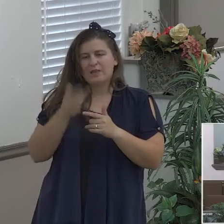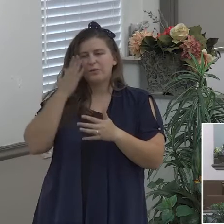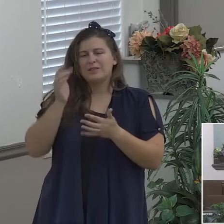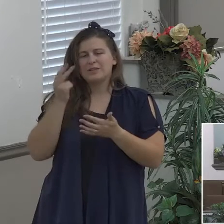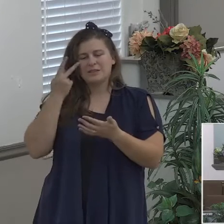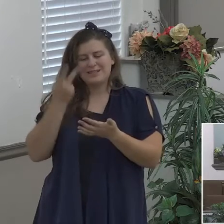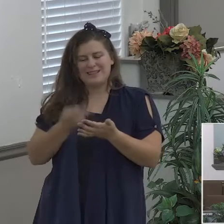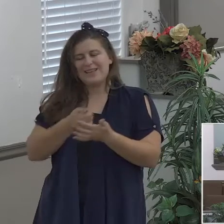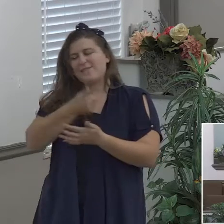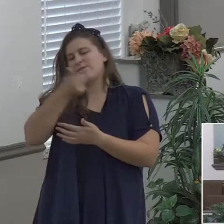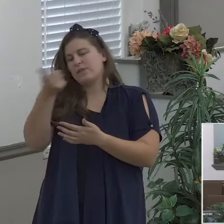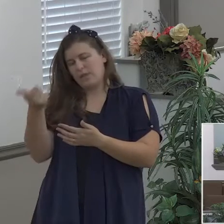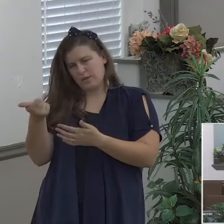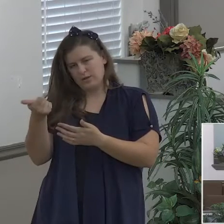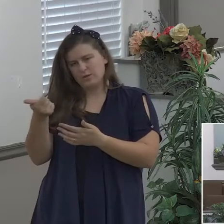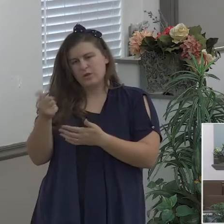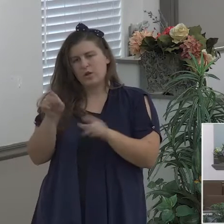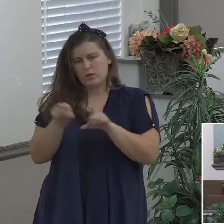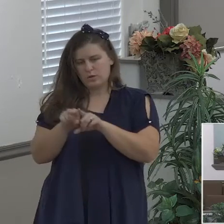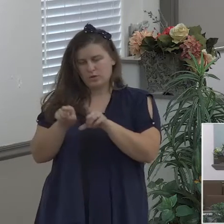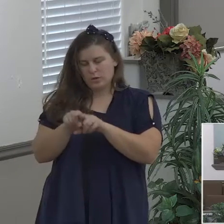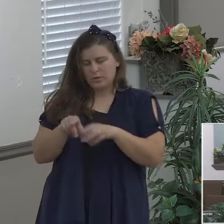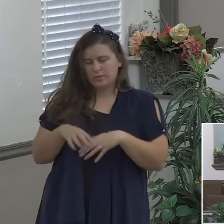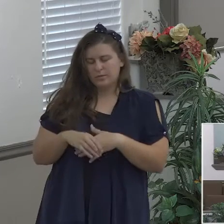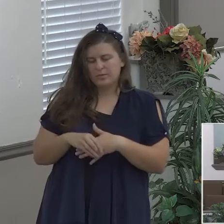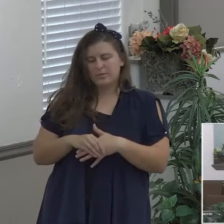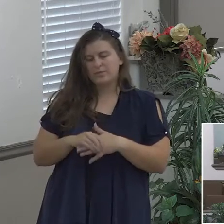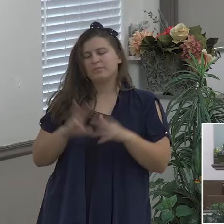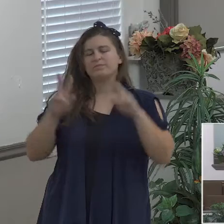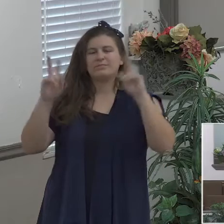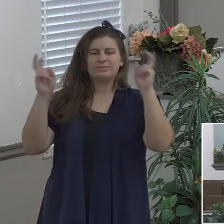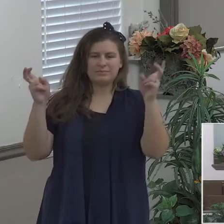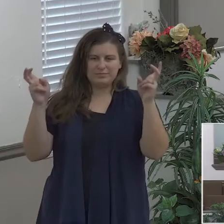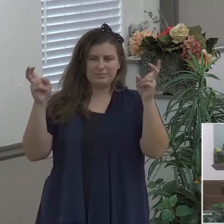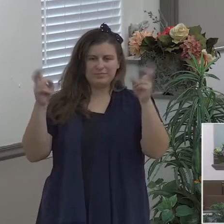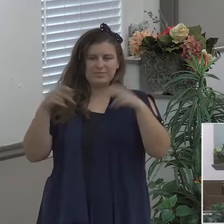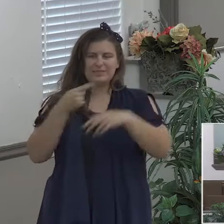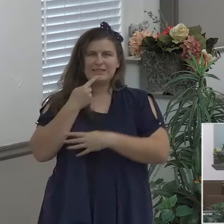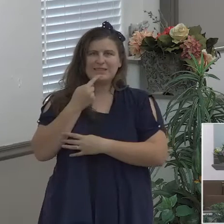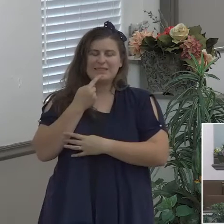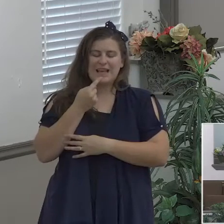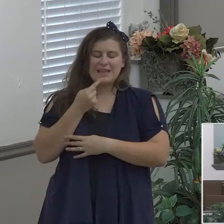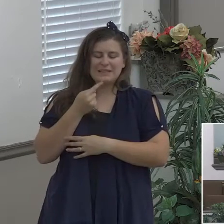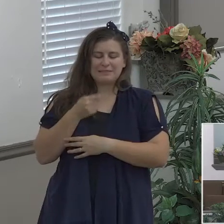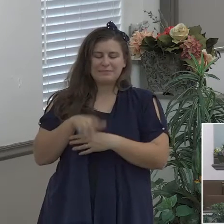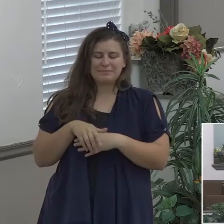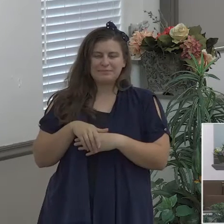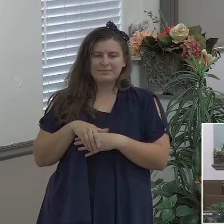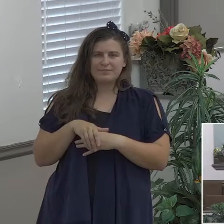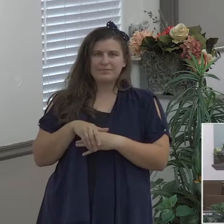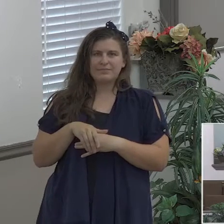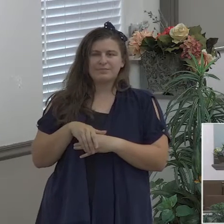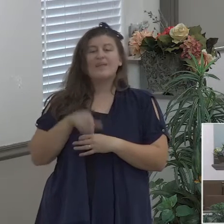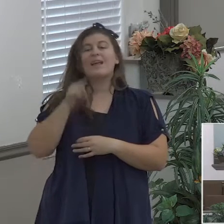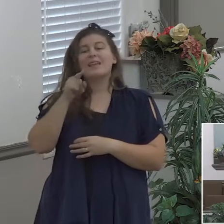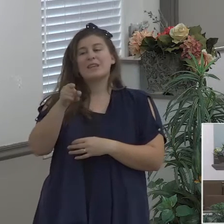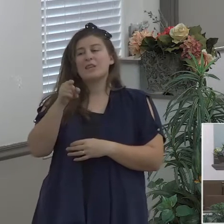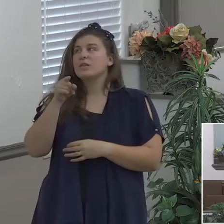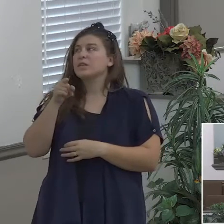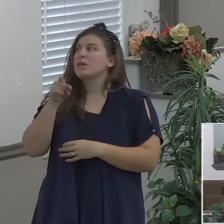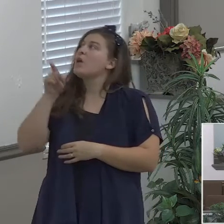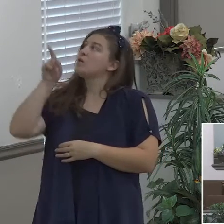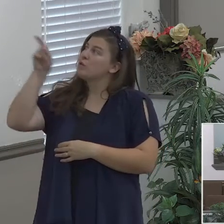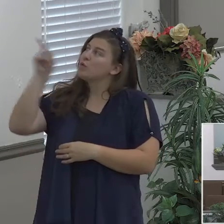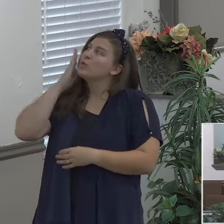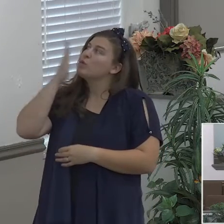Bible says in Isaiah 26 and verse number 3 thou will keep him in perfect peace whose mind